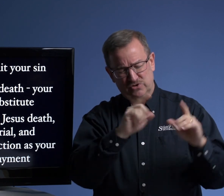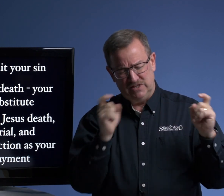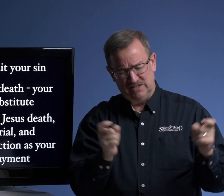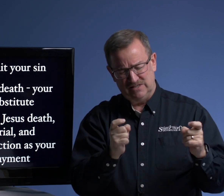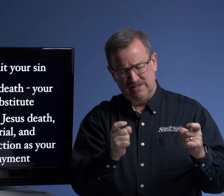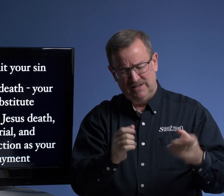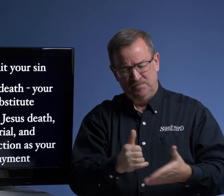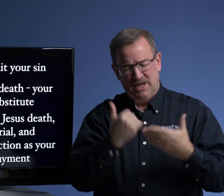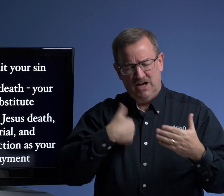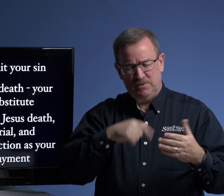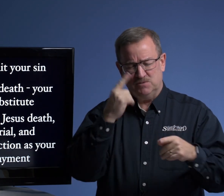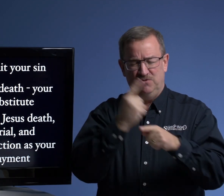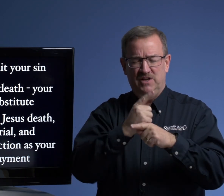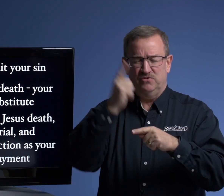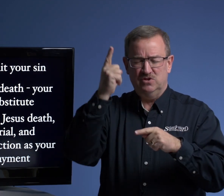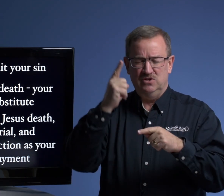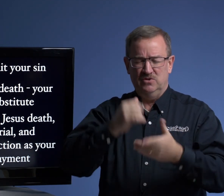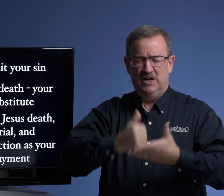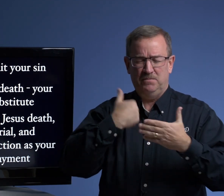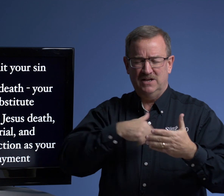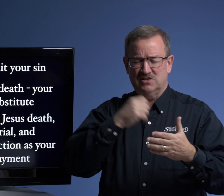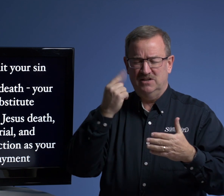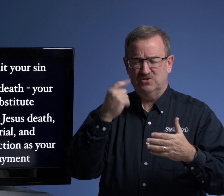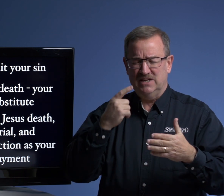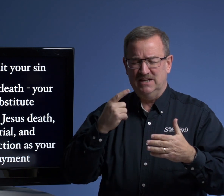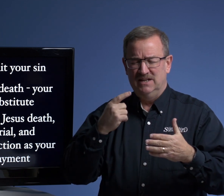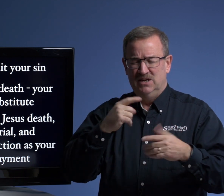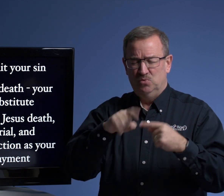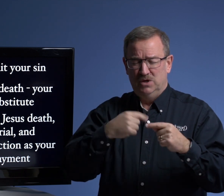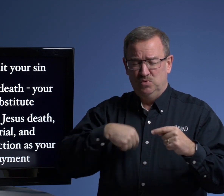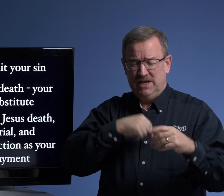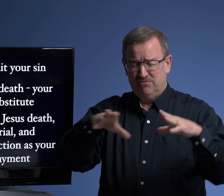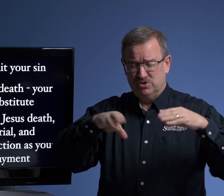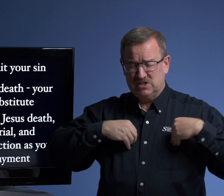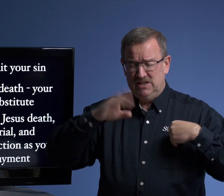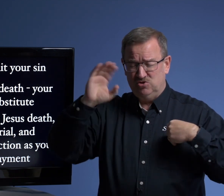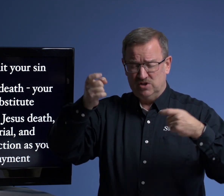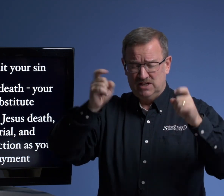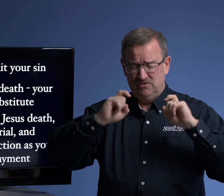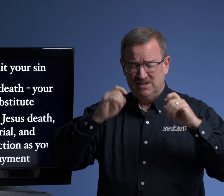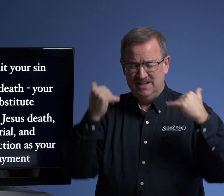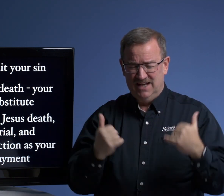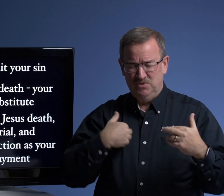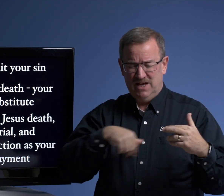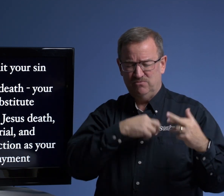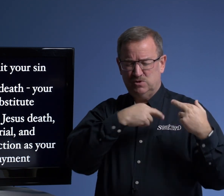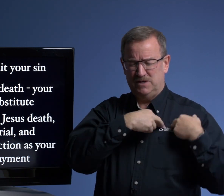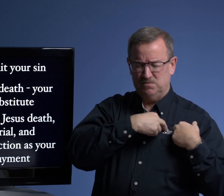sins. Help us be faithful to you. Help us to understand when we have received your gift, now we have responsibility